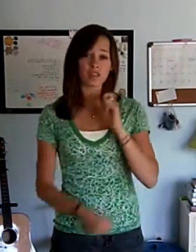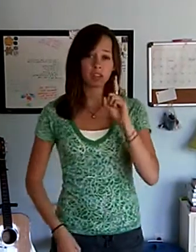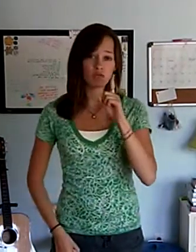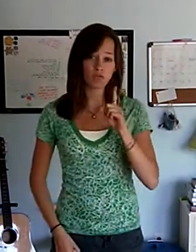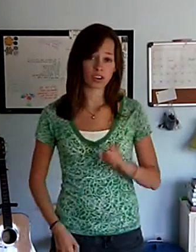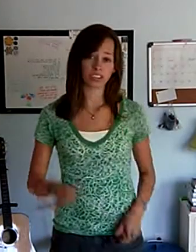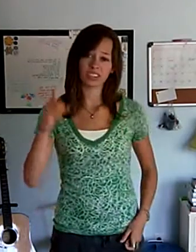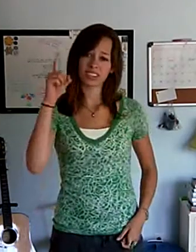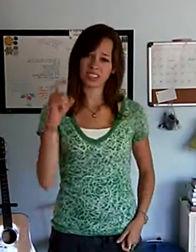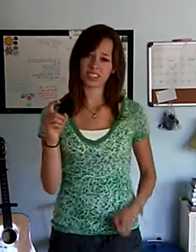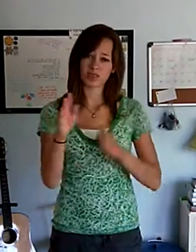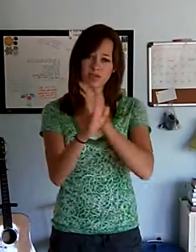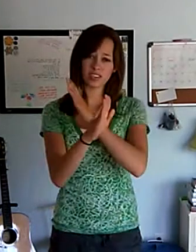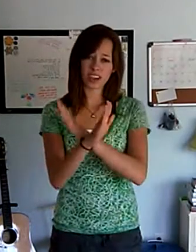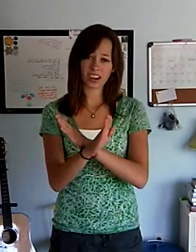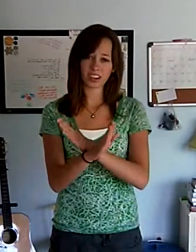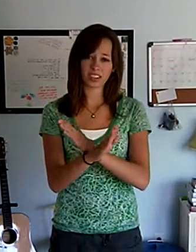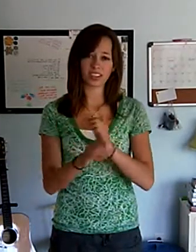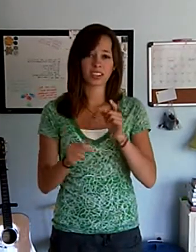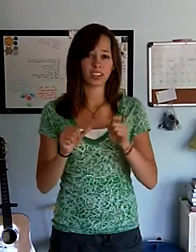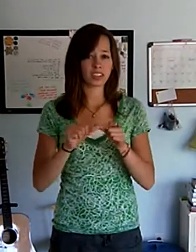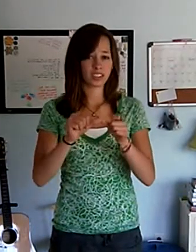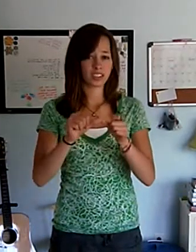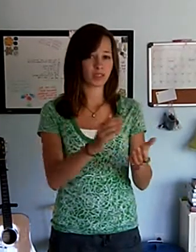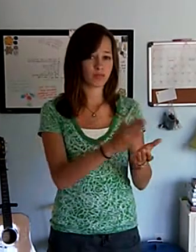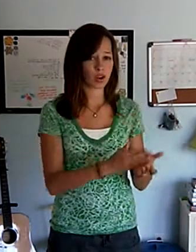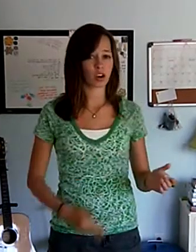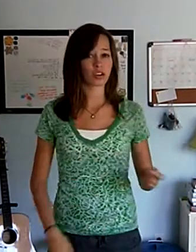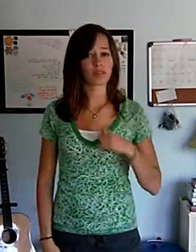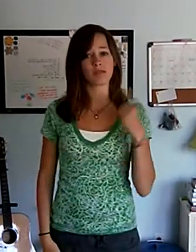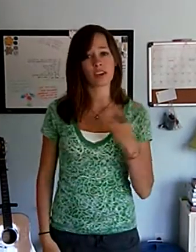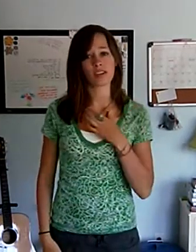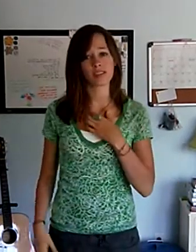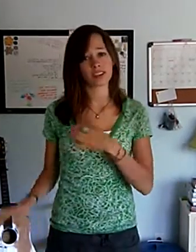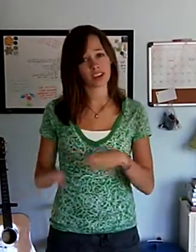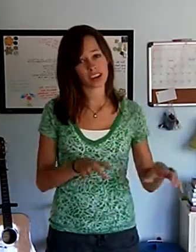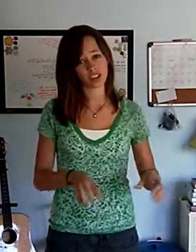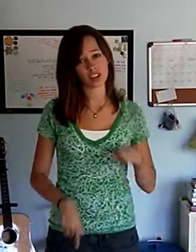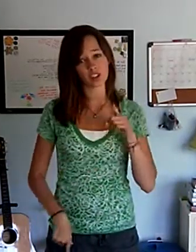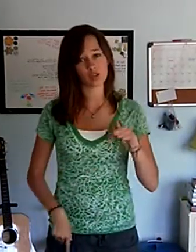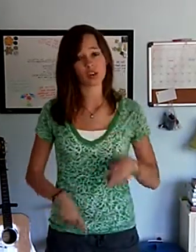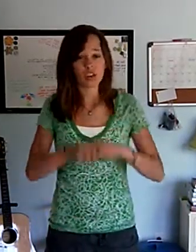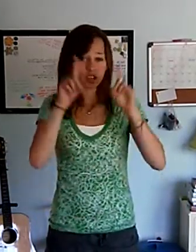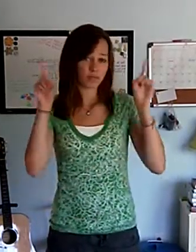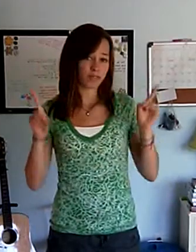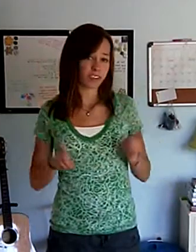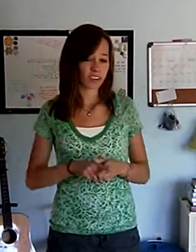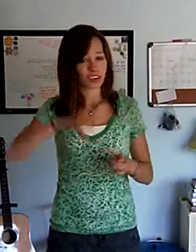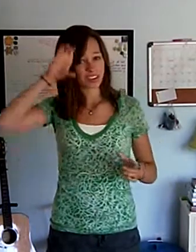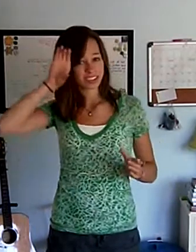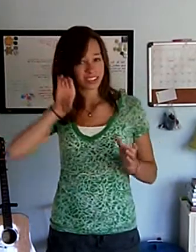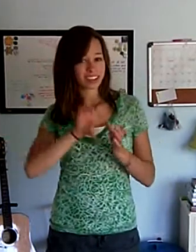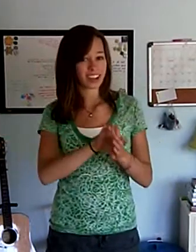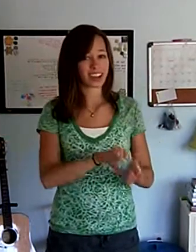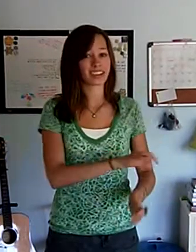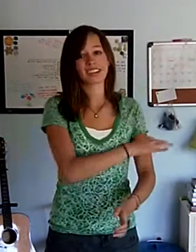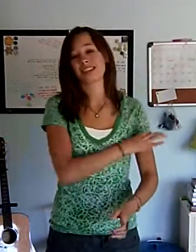I love you once, need protection You're still a part of everything I do You're on my heart just like a